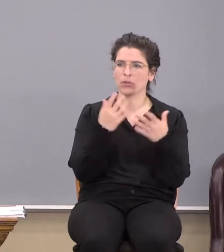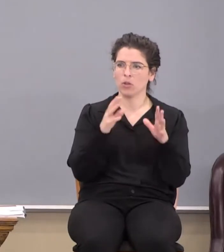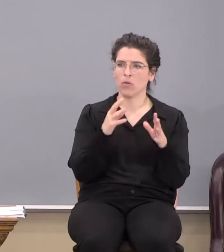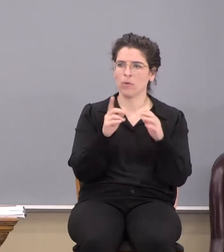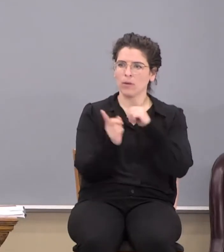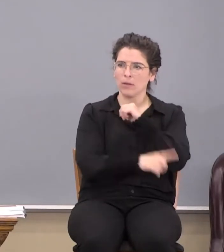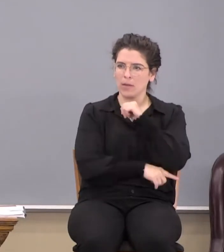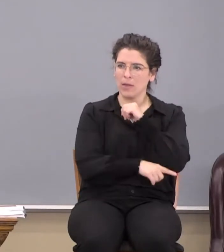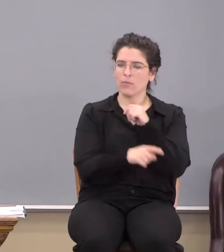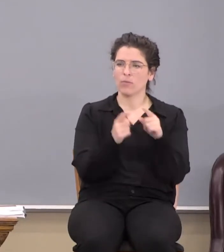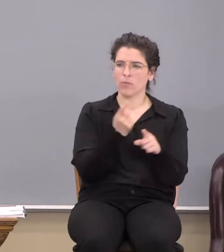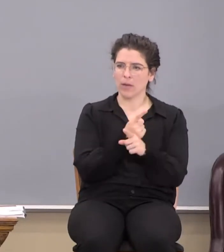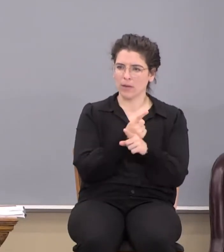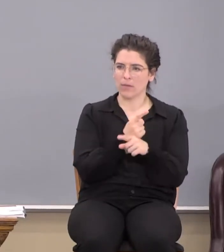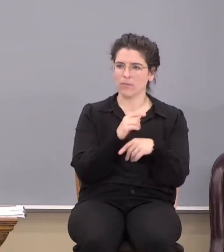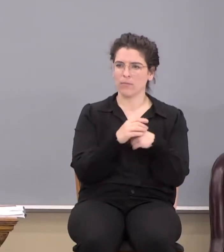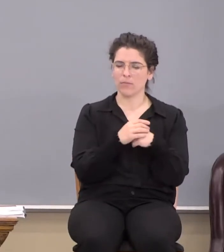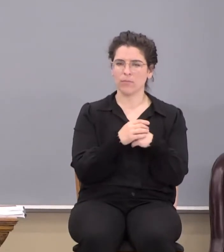friends.